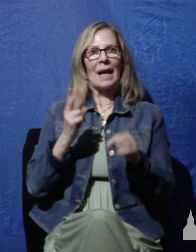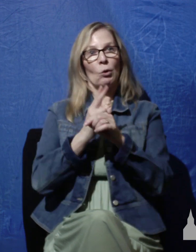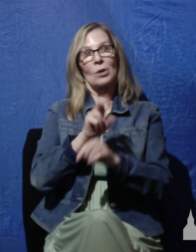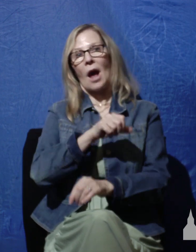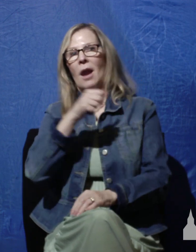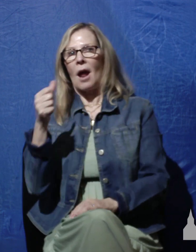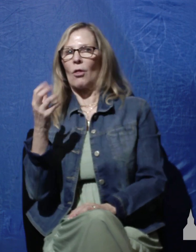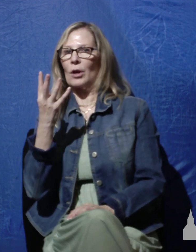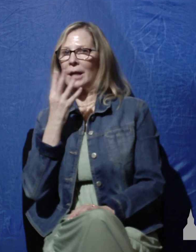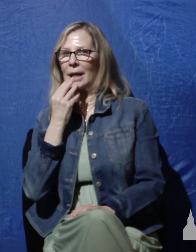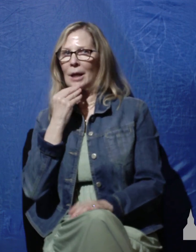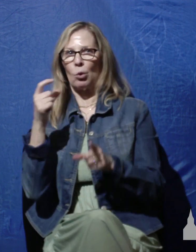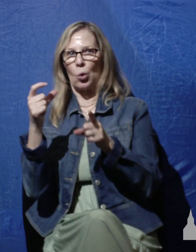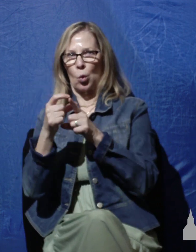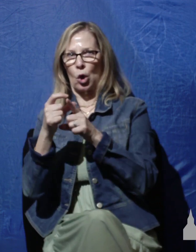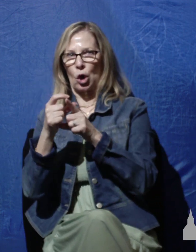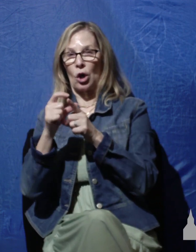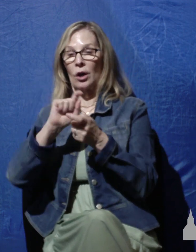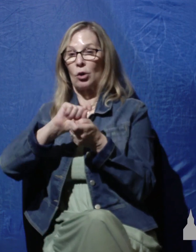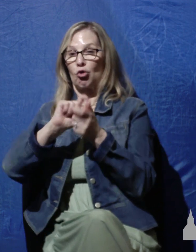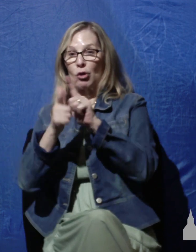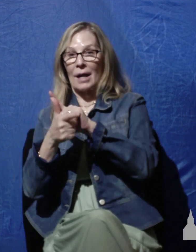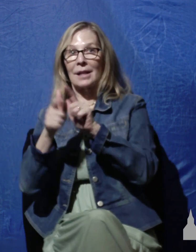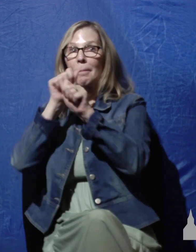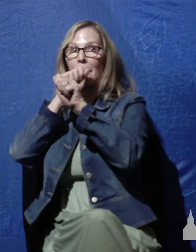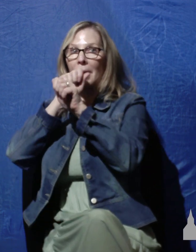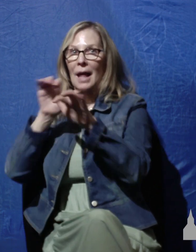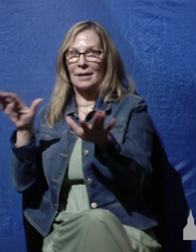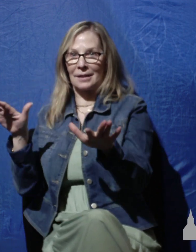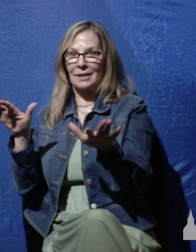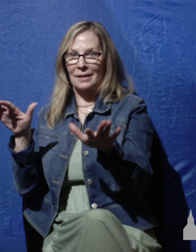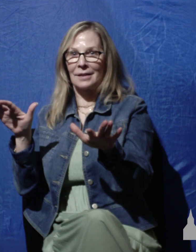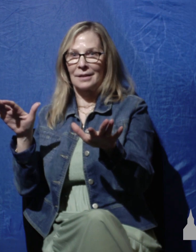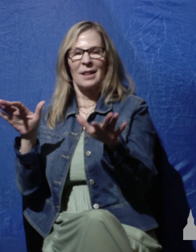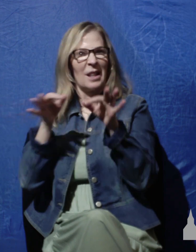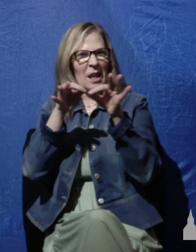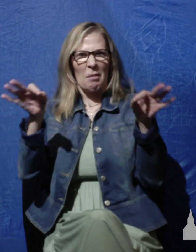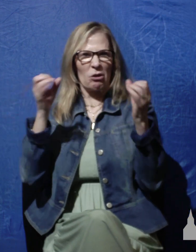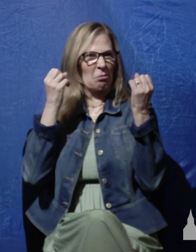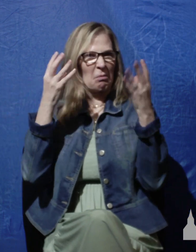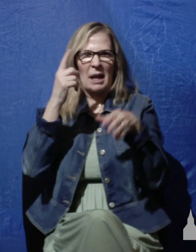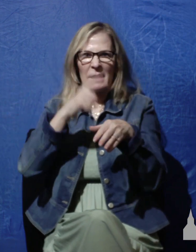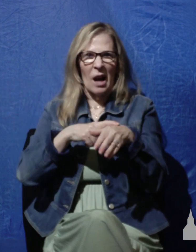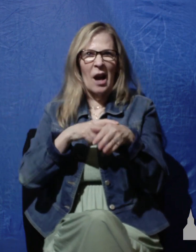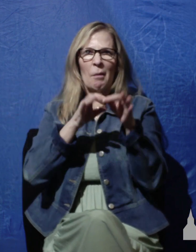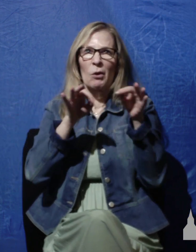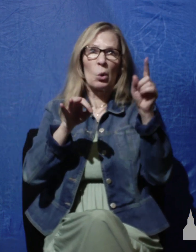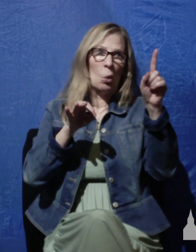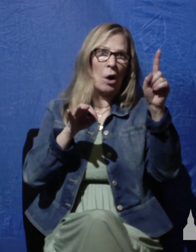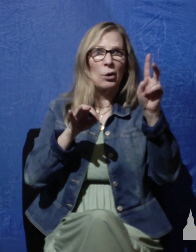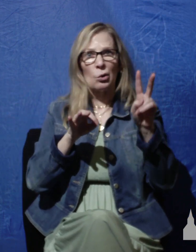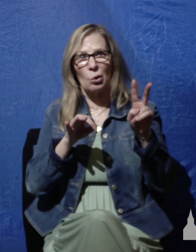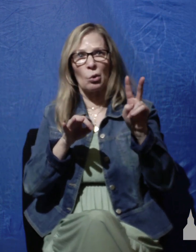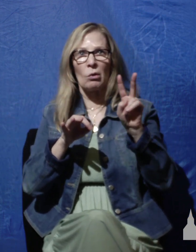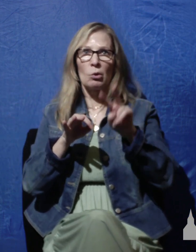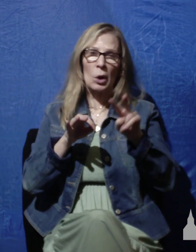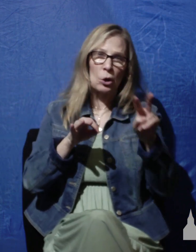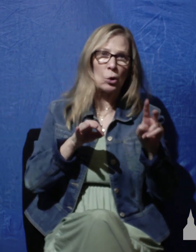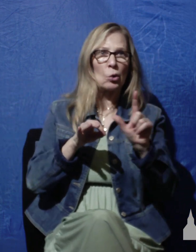bless. And he mentions it several times. Verse 1, verse 2, verse 20, verse 21, verse 22. So what